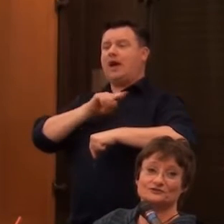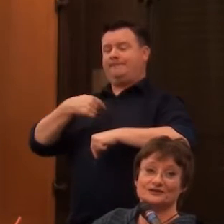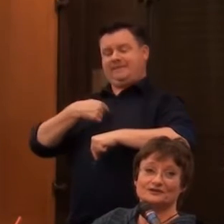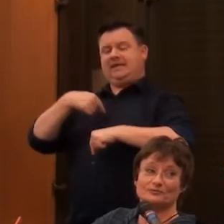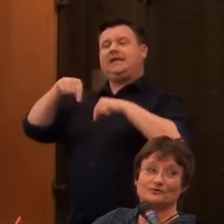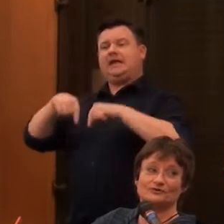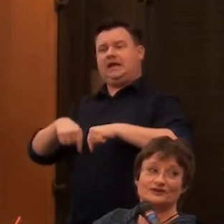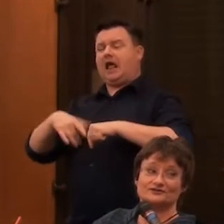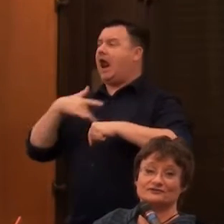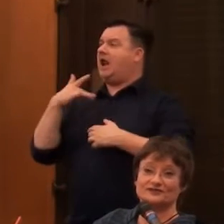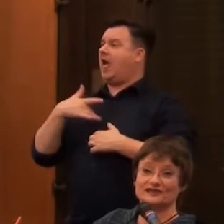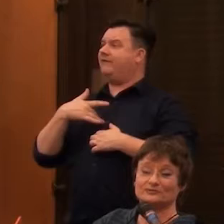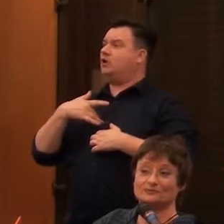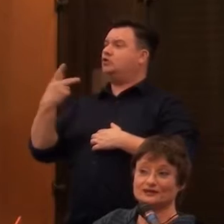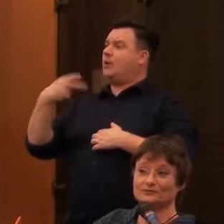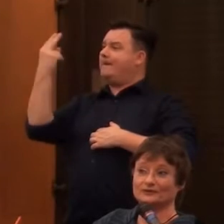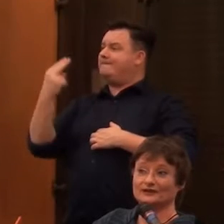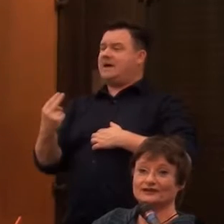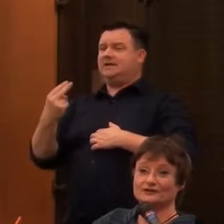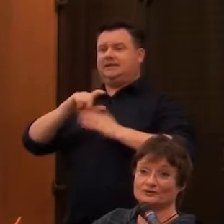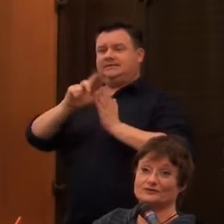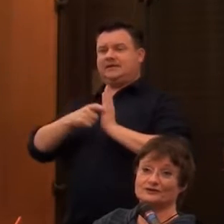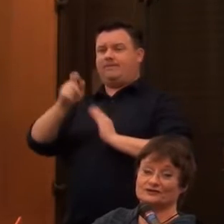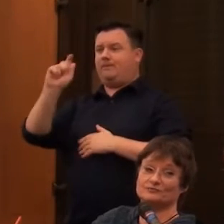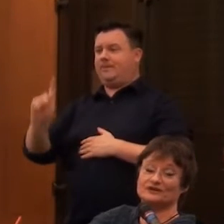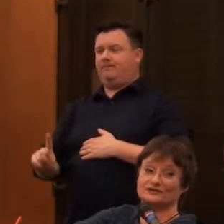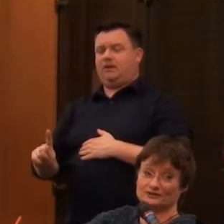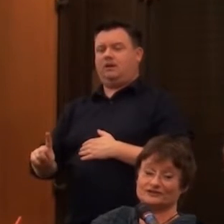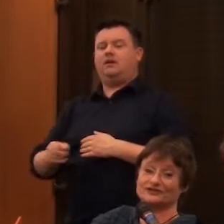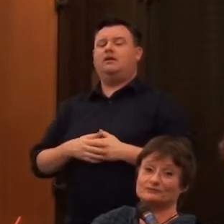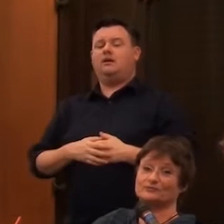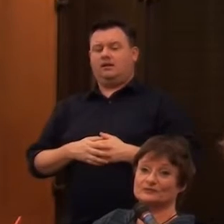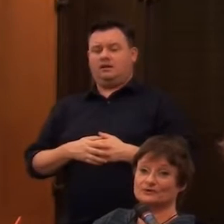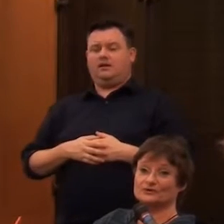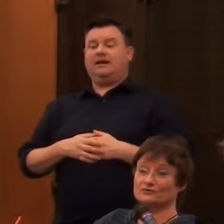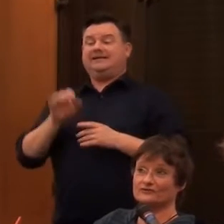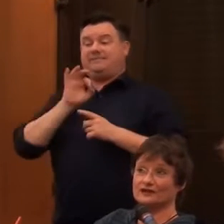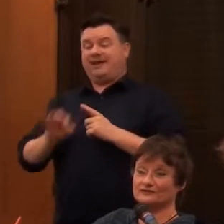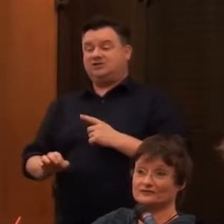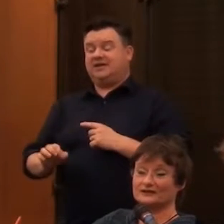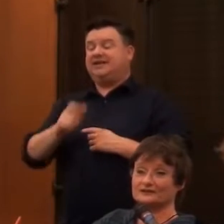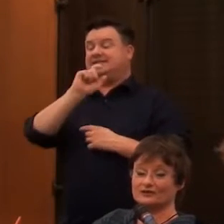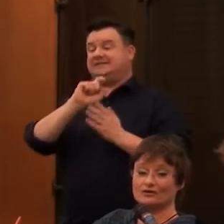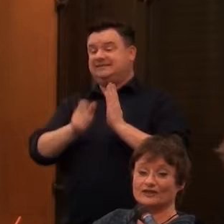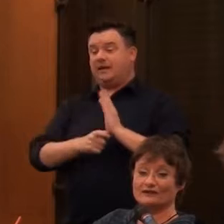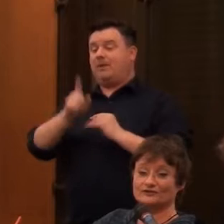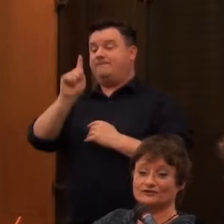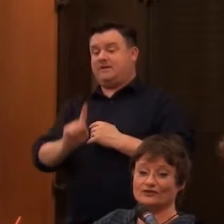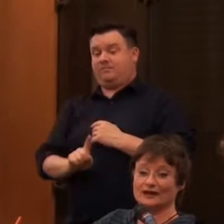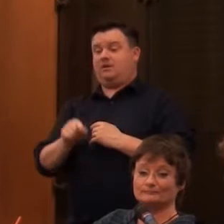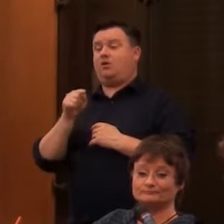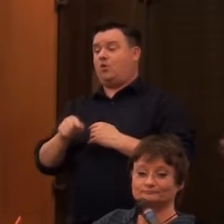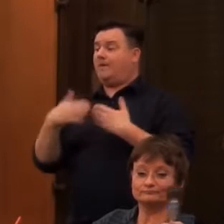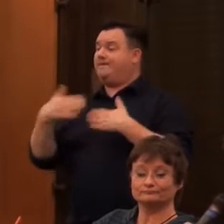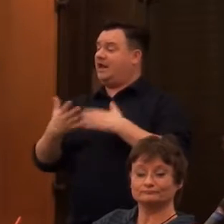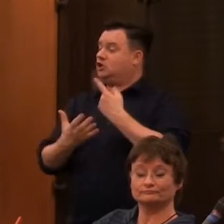do the portraits of disabled people. Especially the people who have got there and